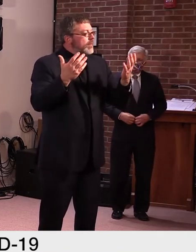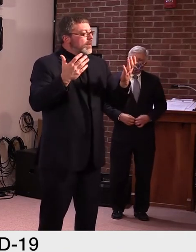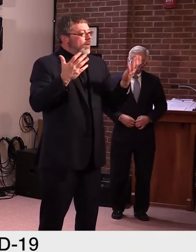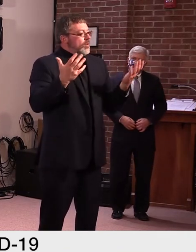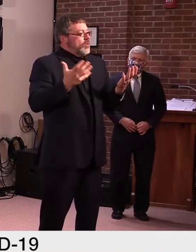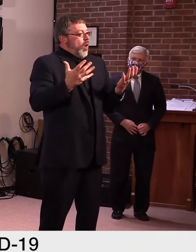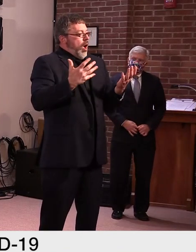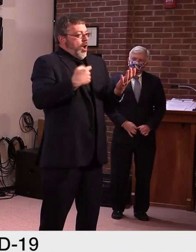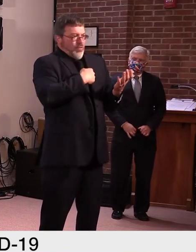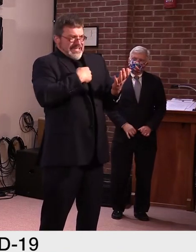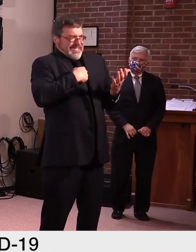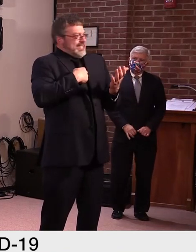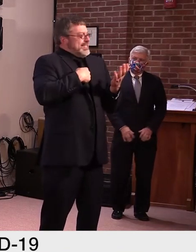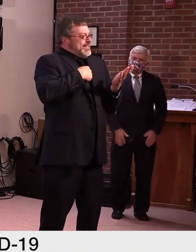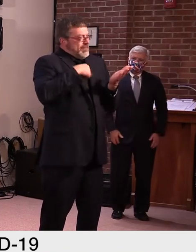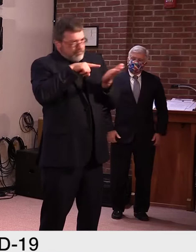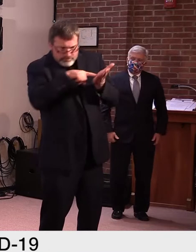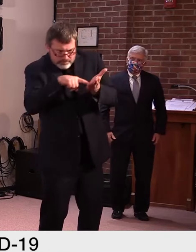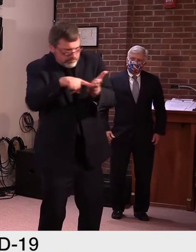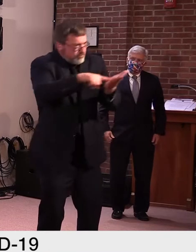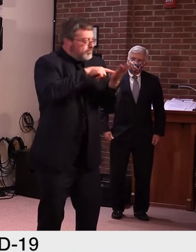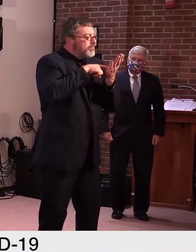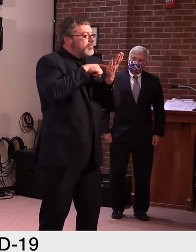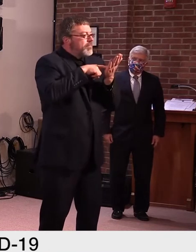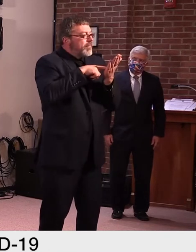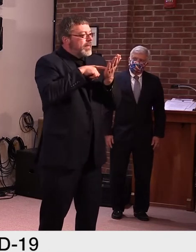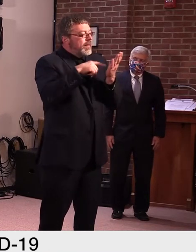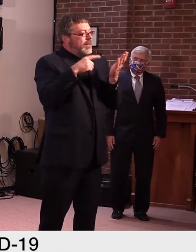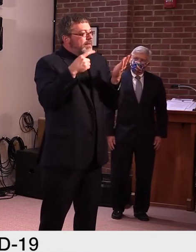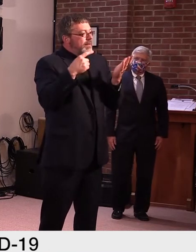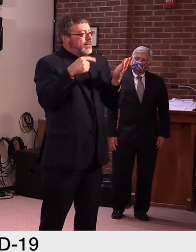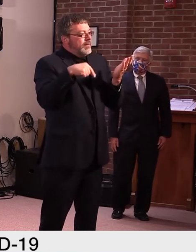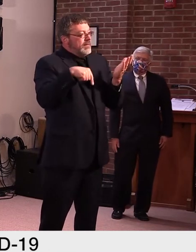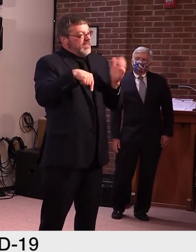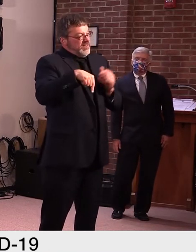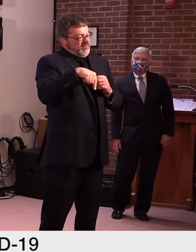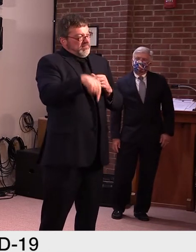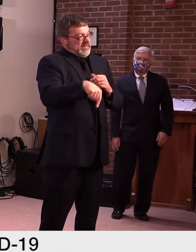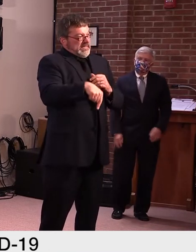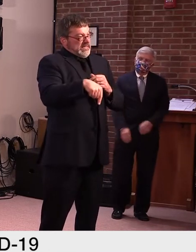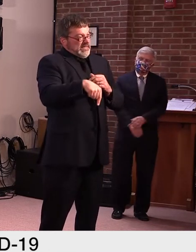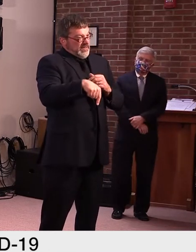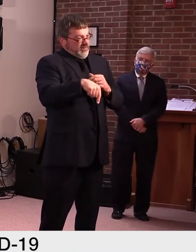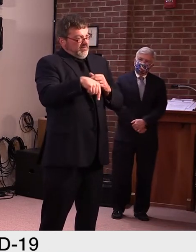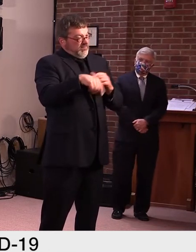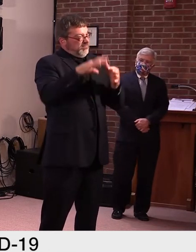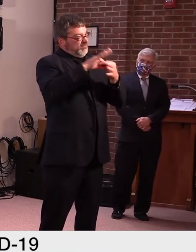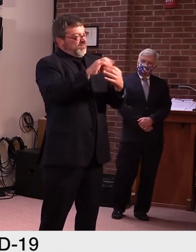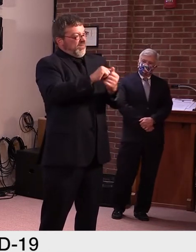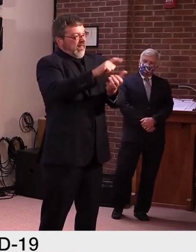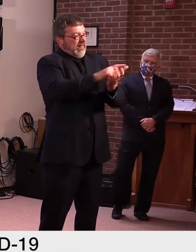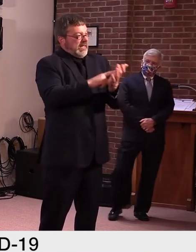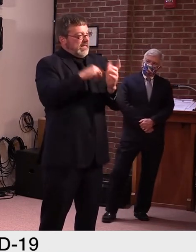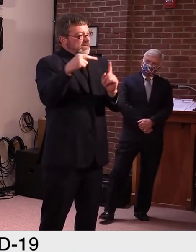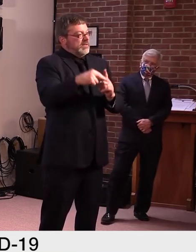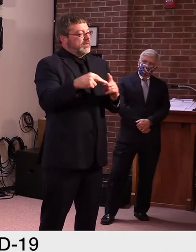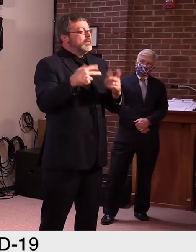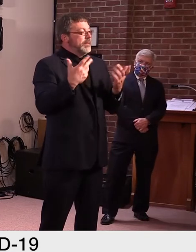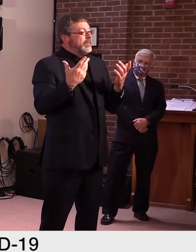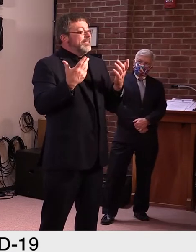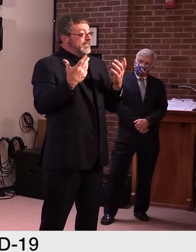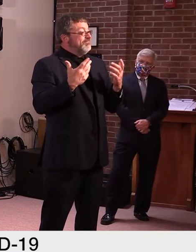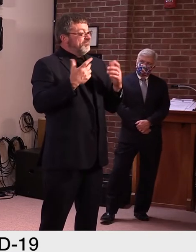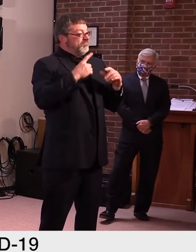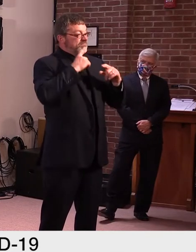are, you know, when we set a precedent, uh, in, in this manner from a legal aspect, uh, we could be affecting, uh, future